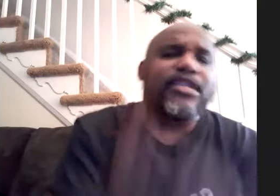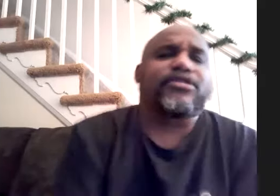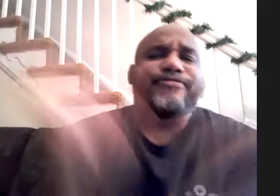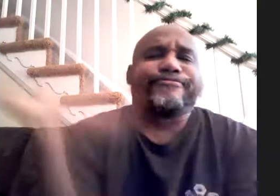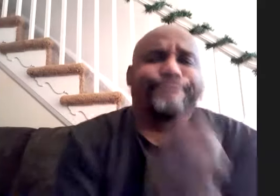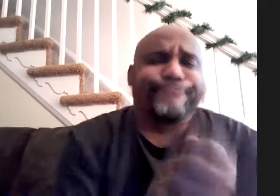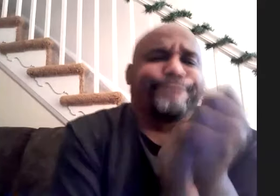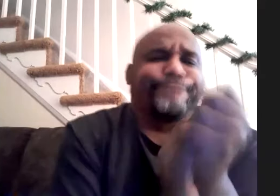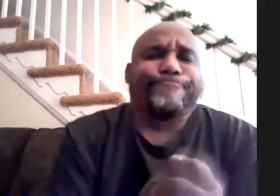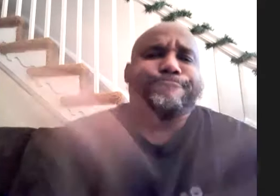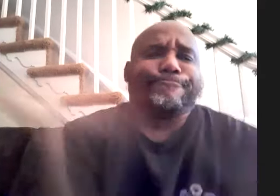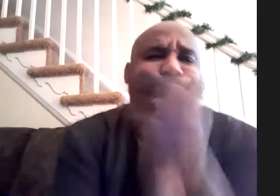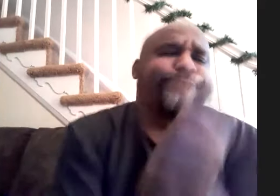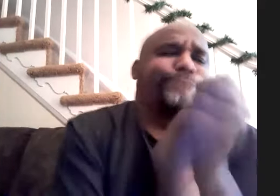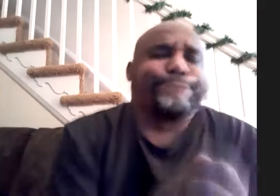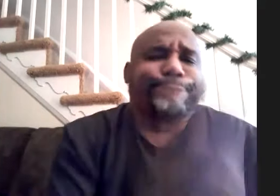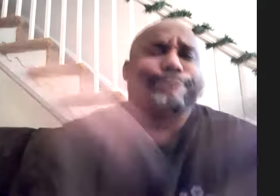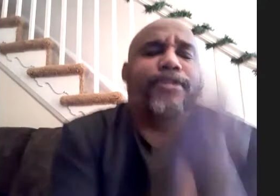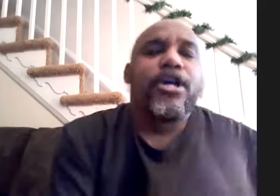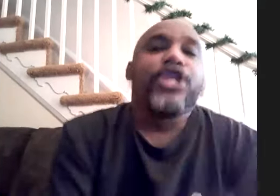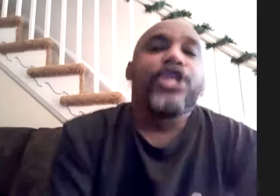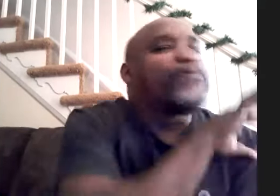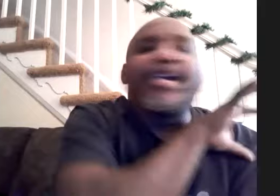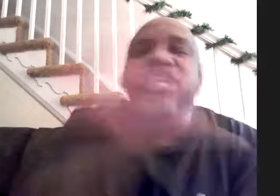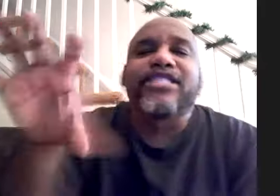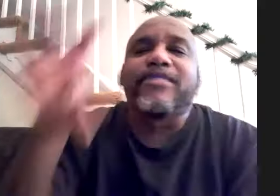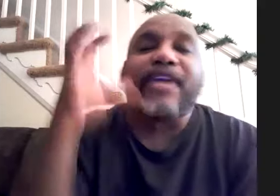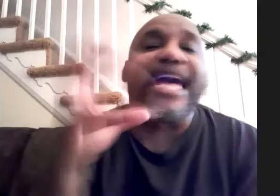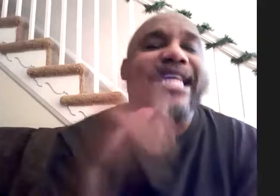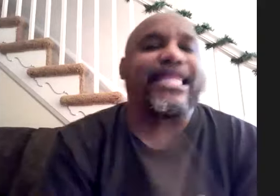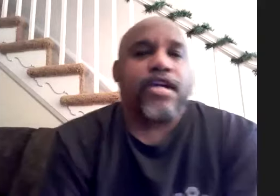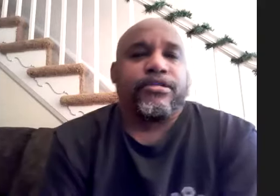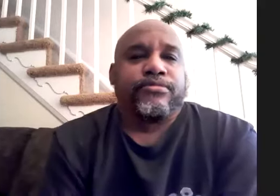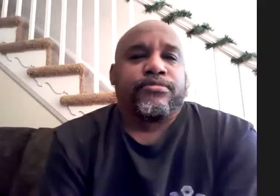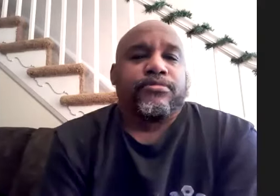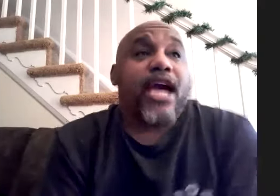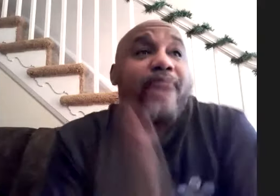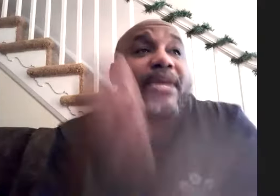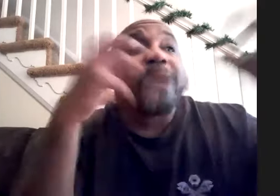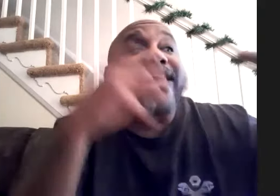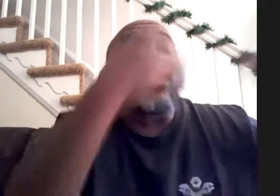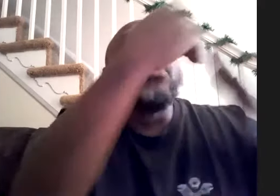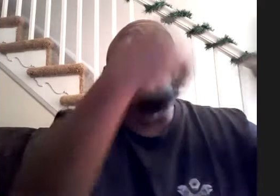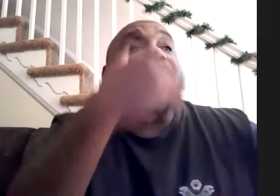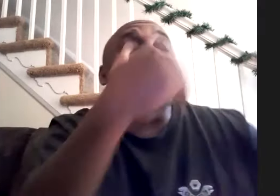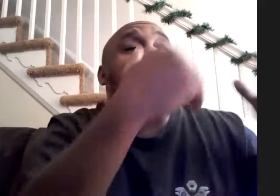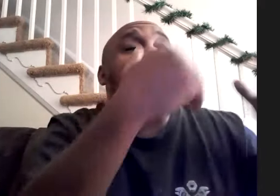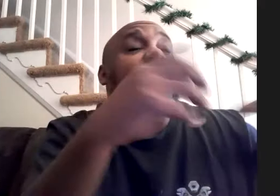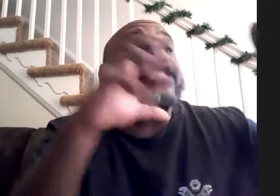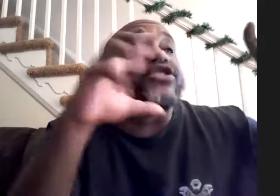you can play just about anything i mean basically with berries at that point is the